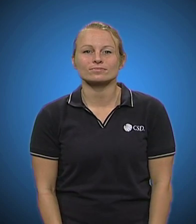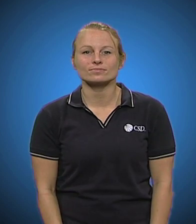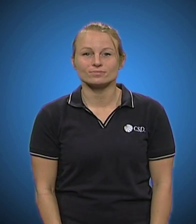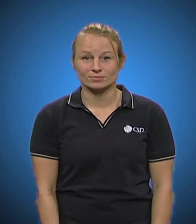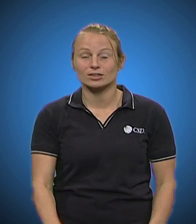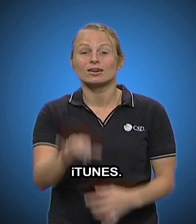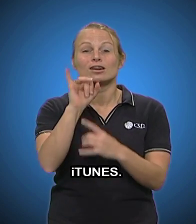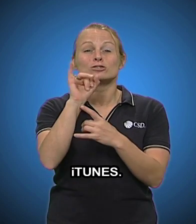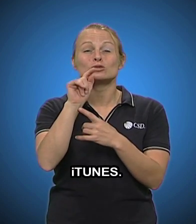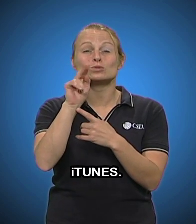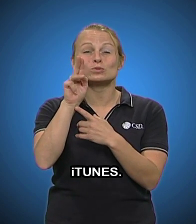iTunes.